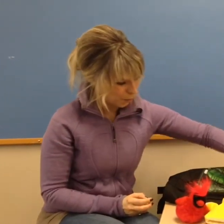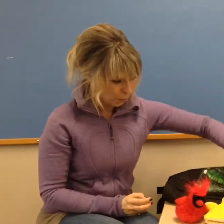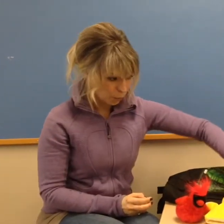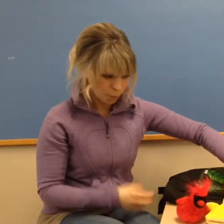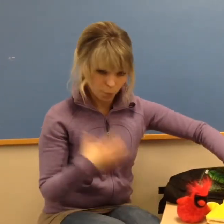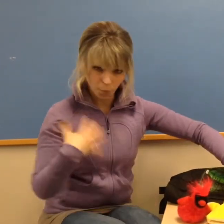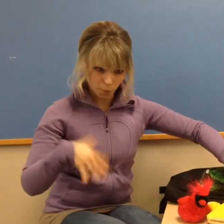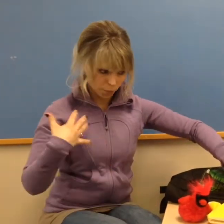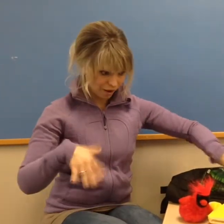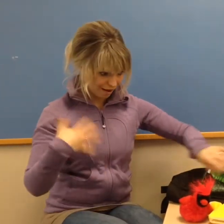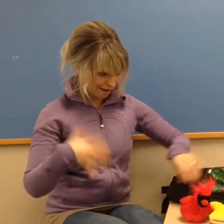Wow.